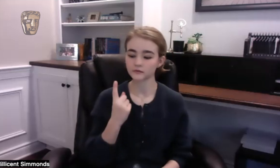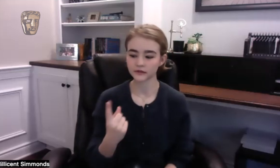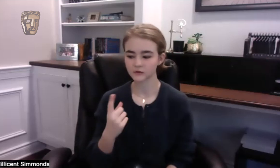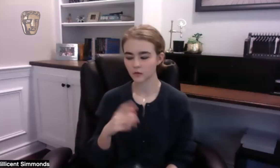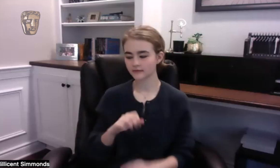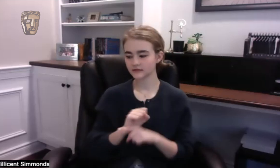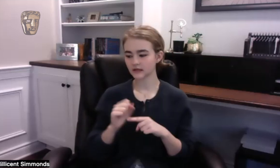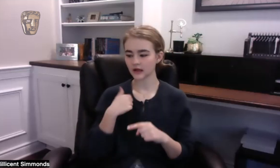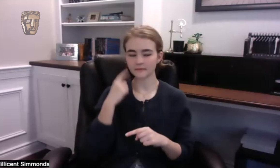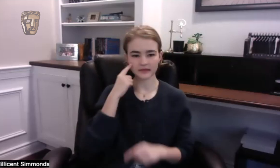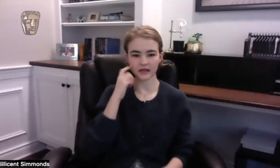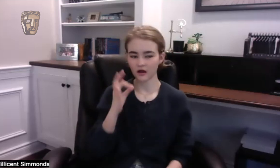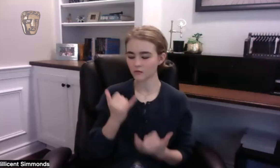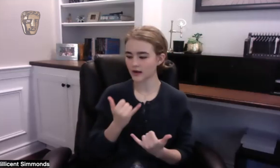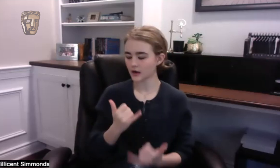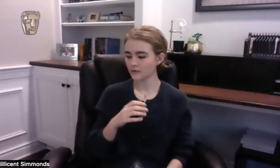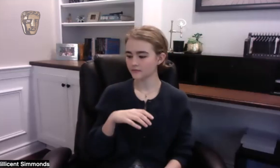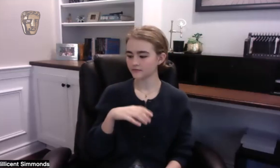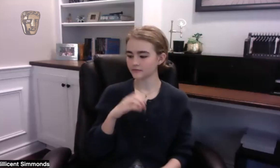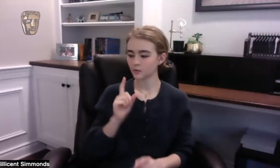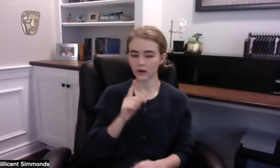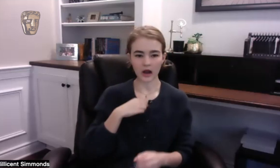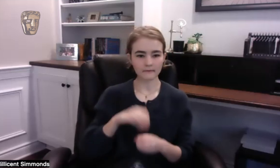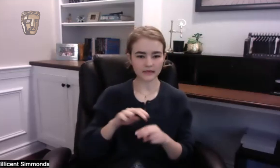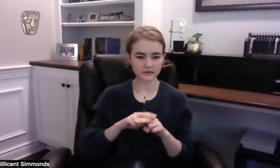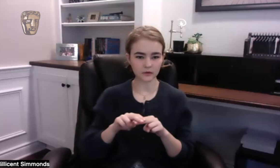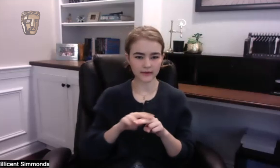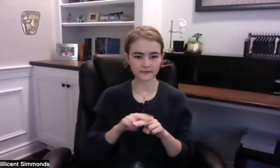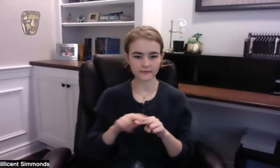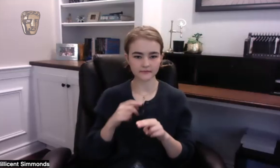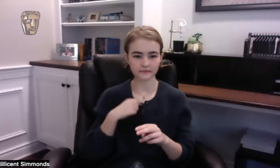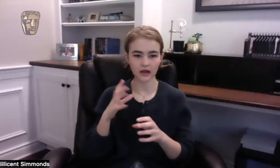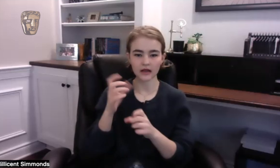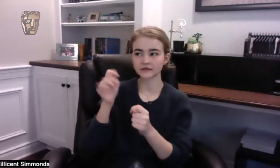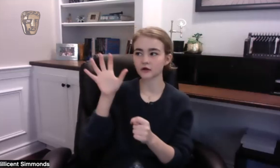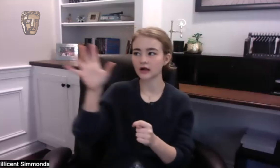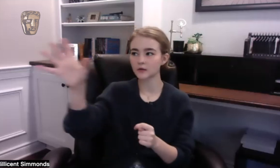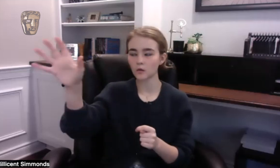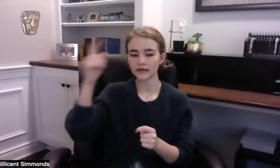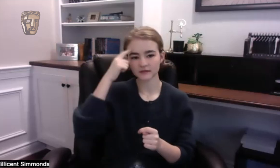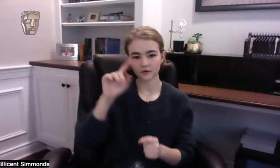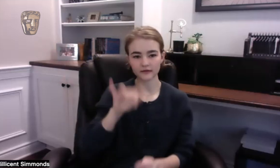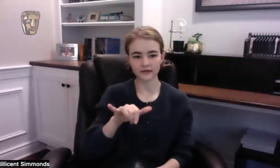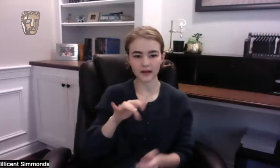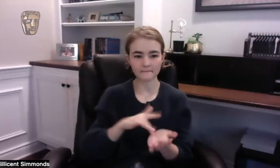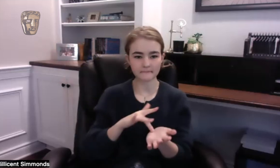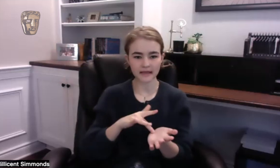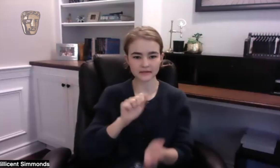there was a scene I'm thinking of where I'm in the train and I was reaching for that first